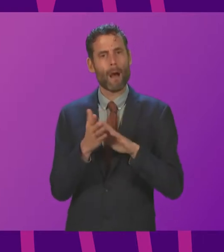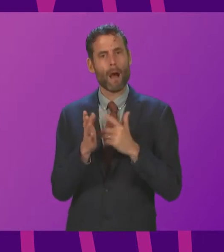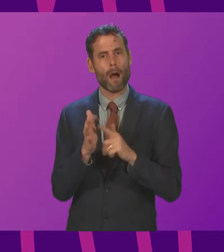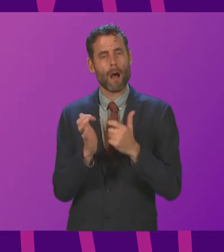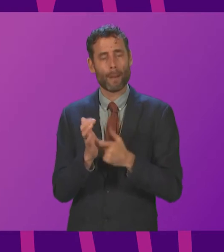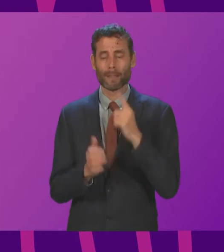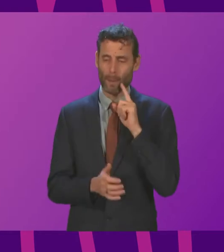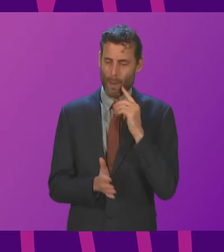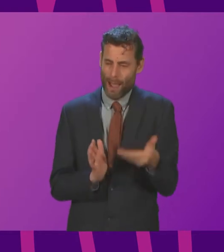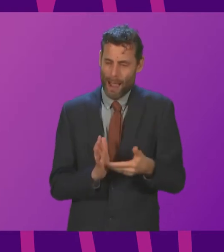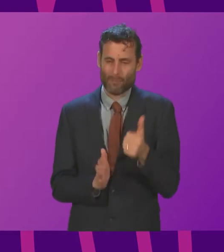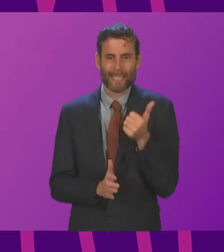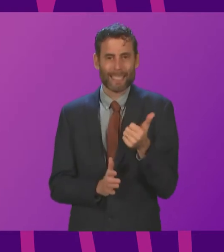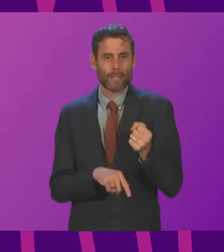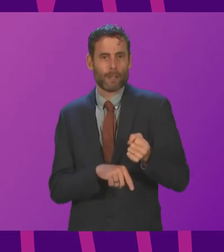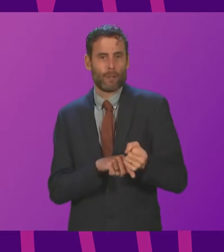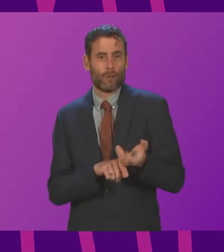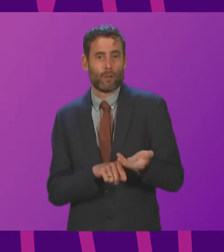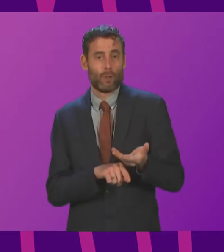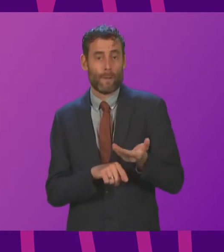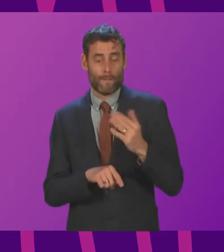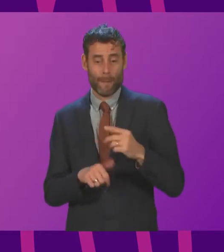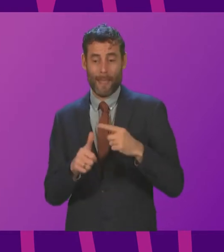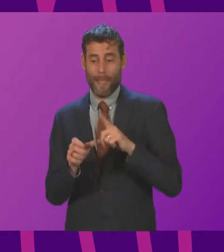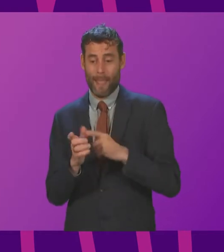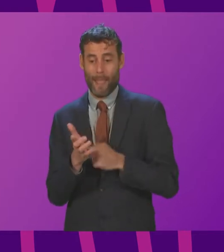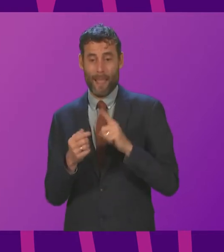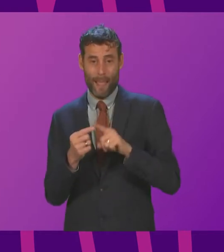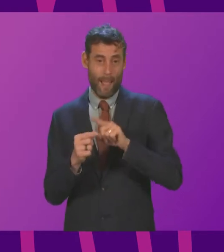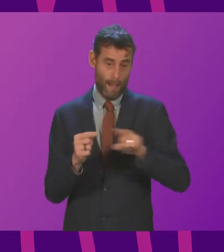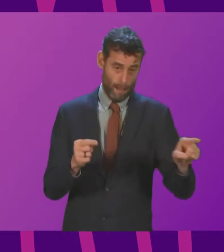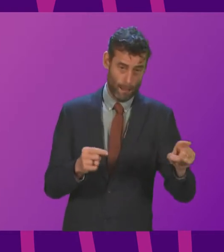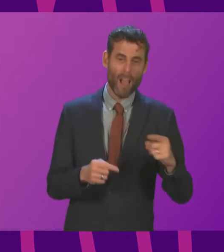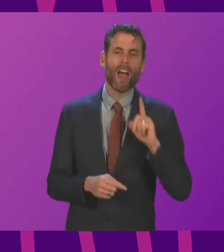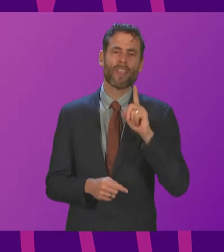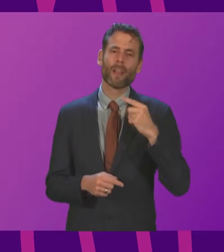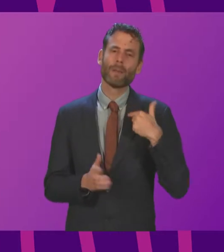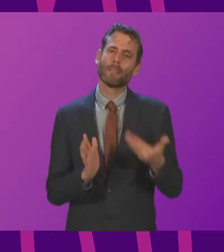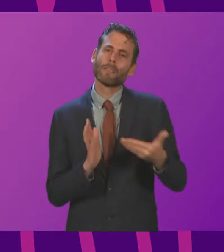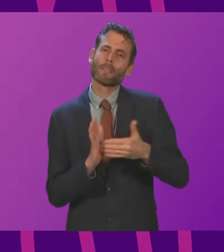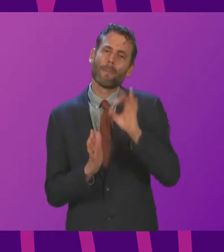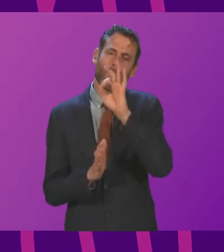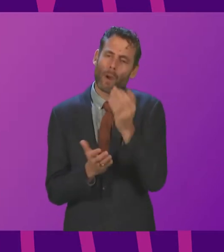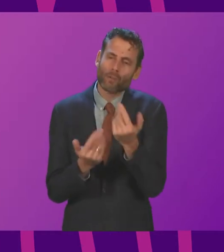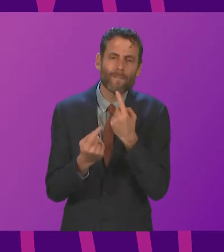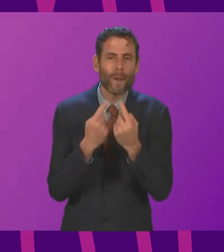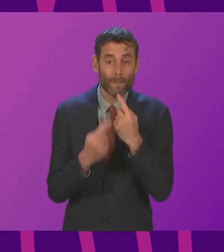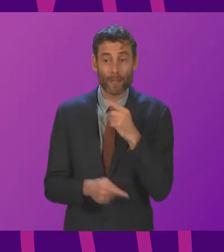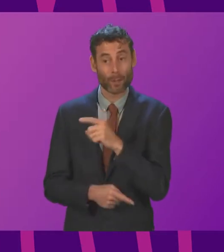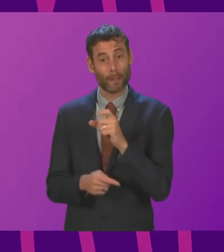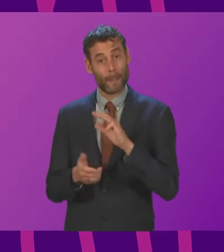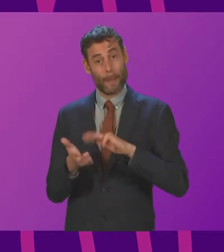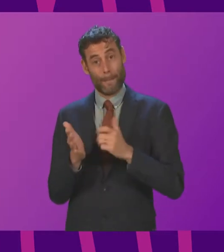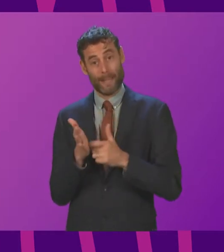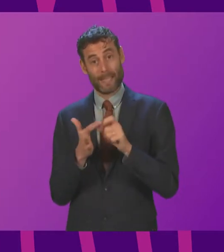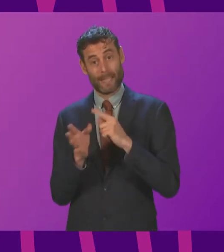there will be six additional services operating on the Airtisunrar line. I then raised a supplementary question on this information and Mr Day responded